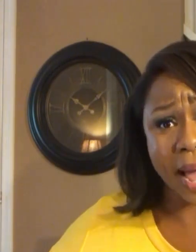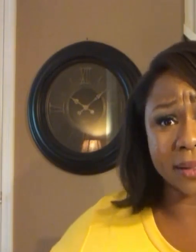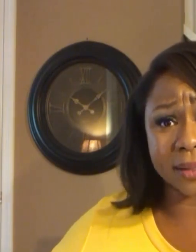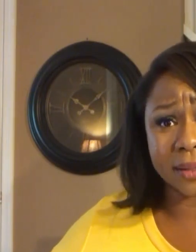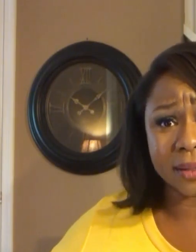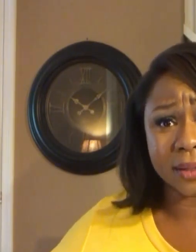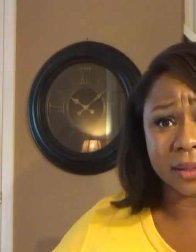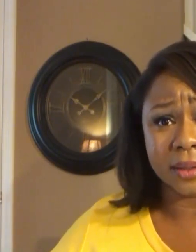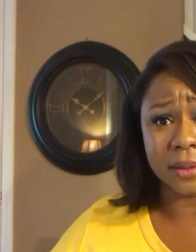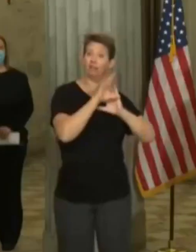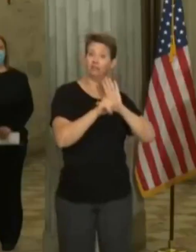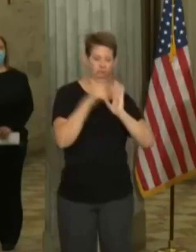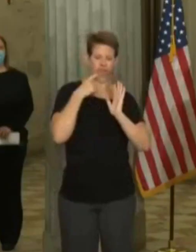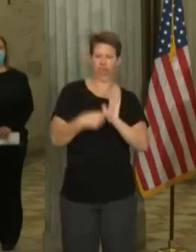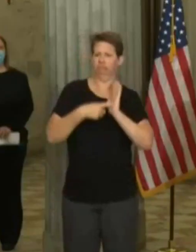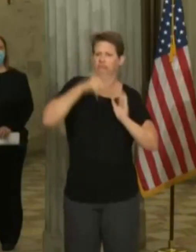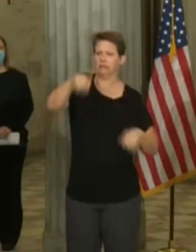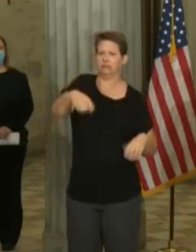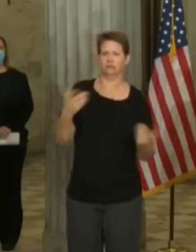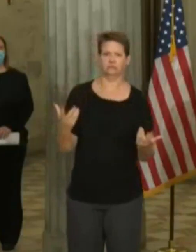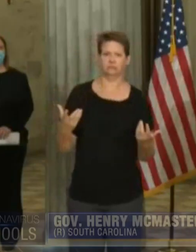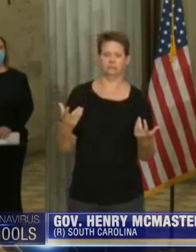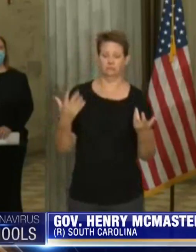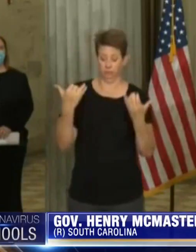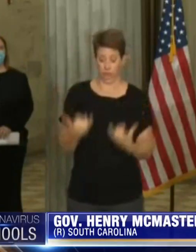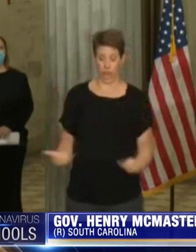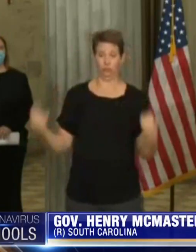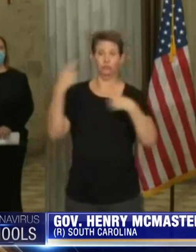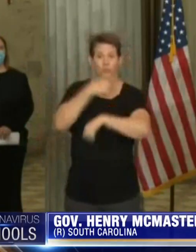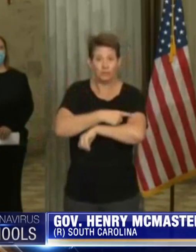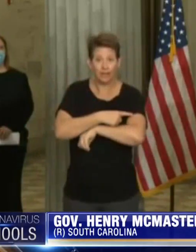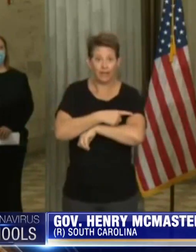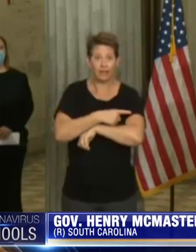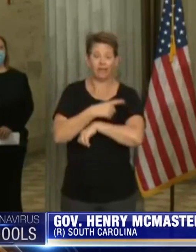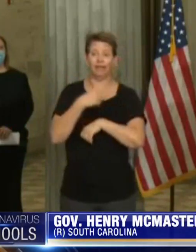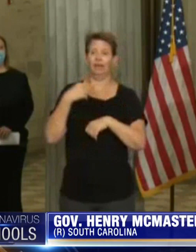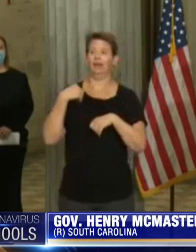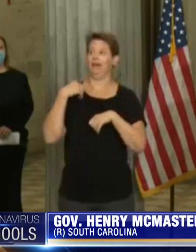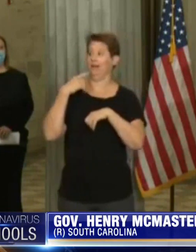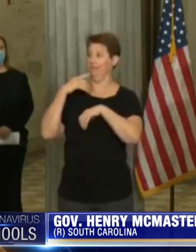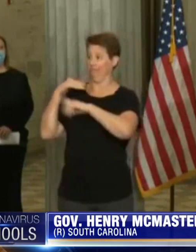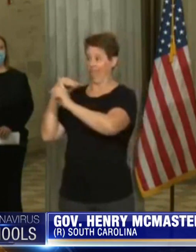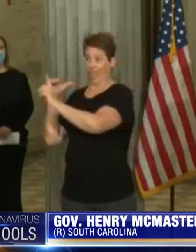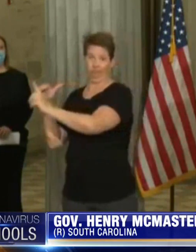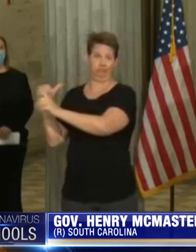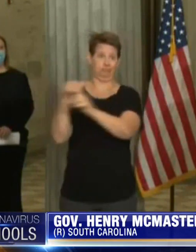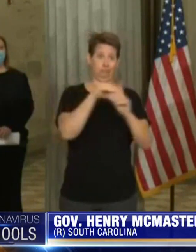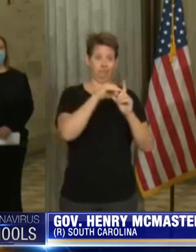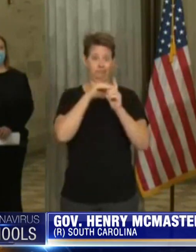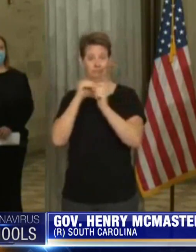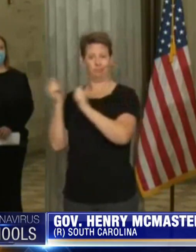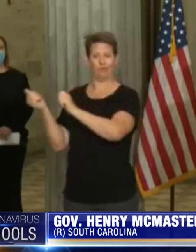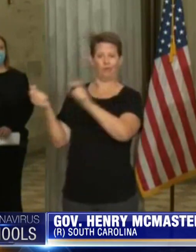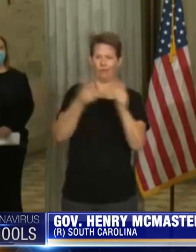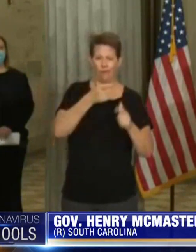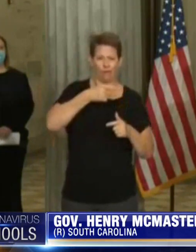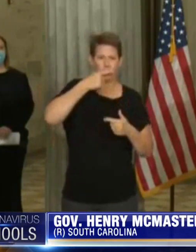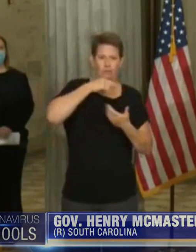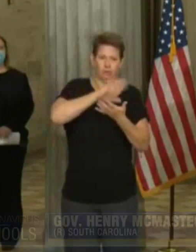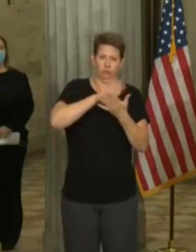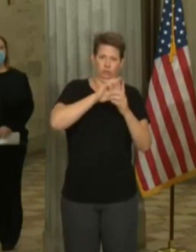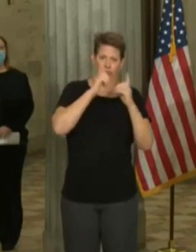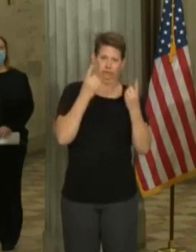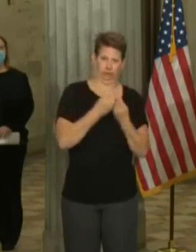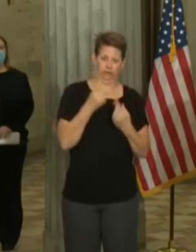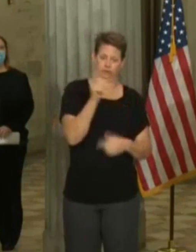fall through the cracks. Today, I'm calling on all the public school districts to submit reopening